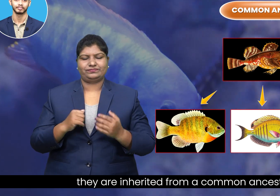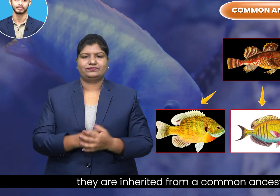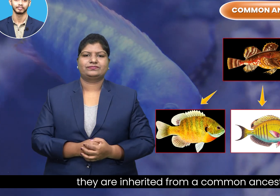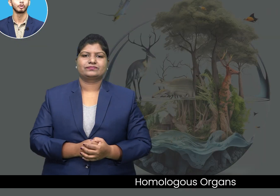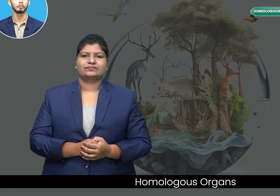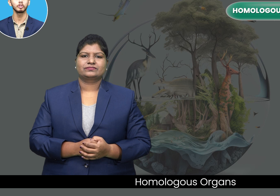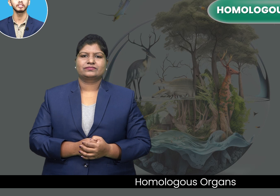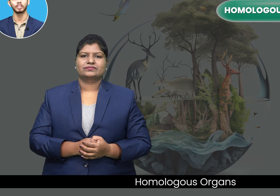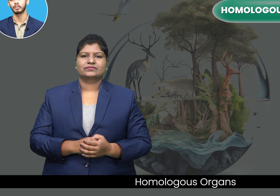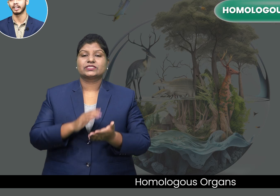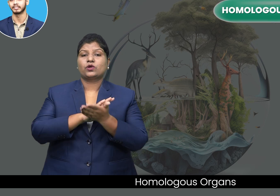Homologous organs.